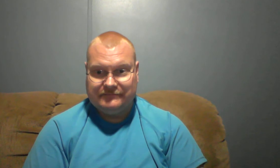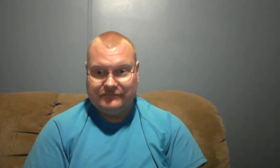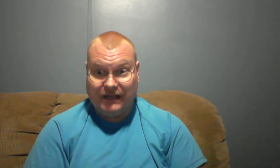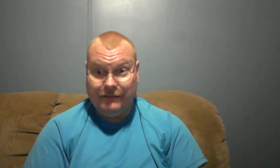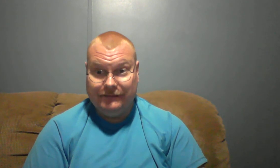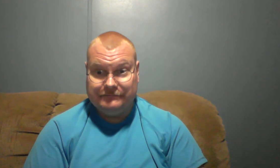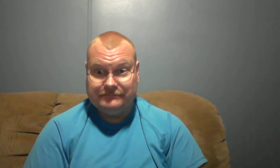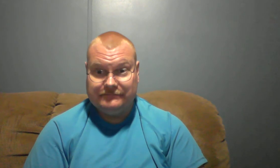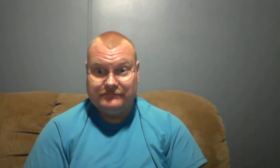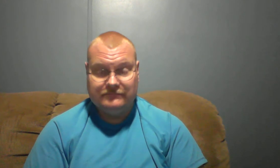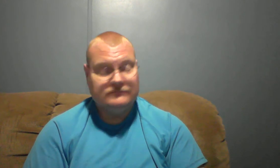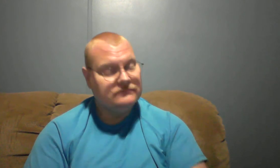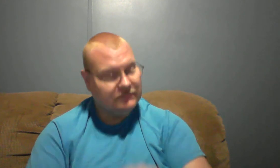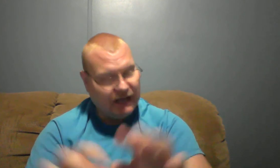amen amen